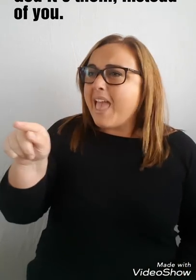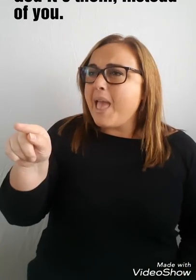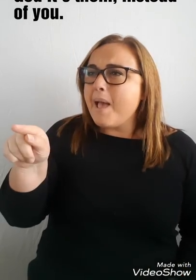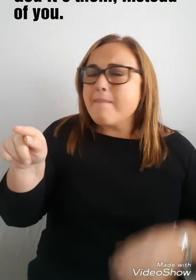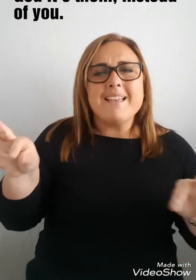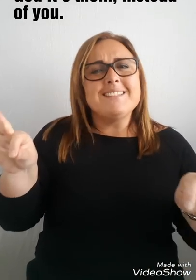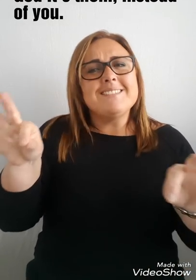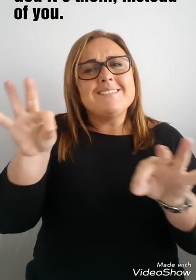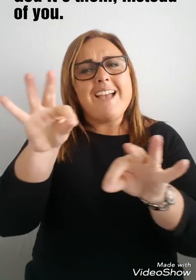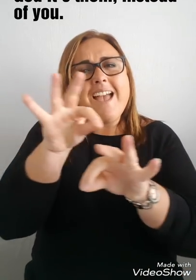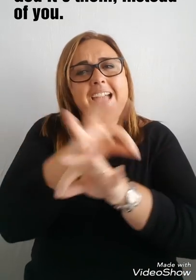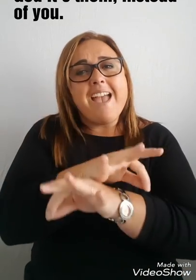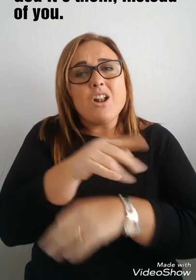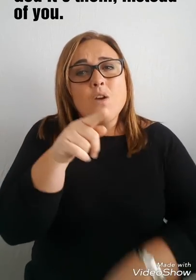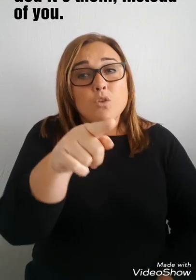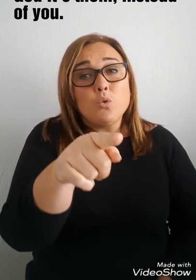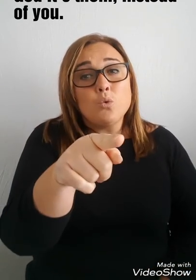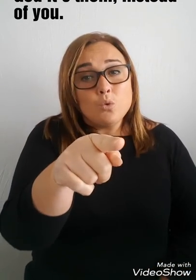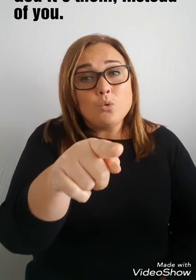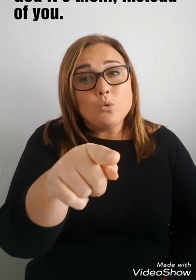them Instead of you